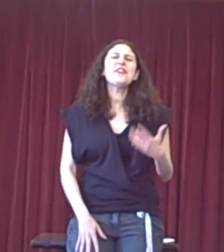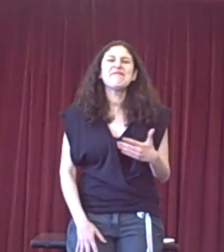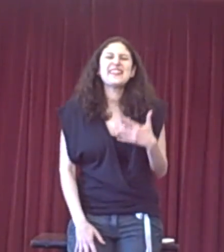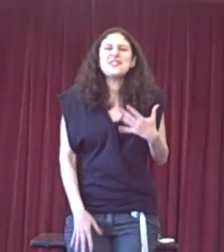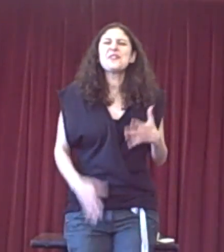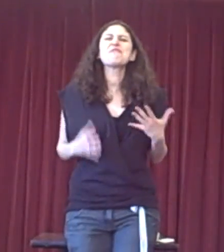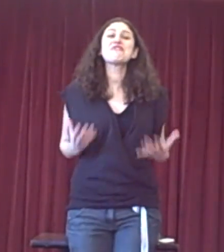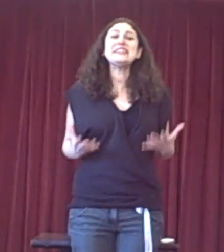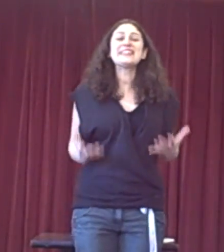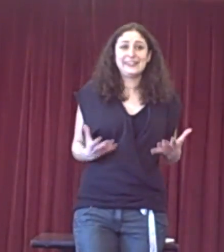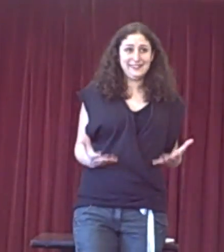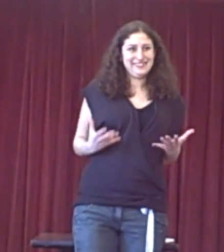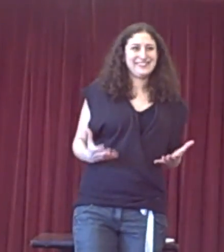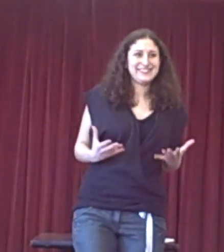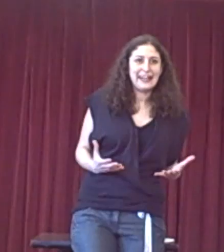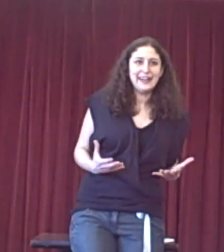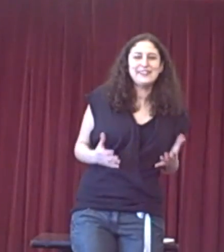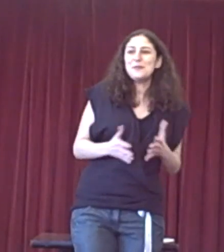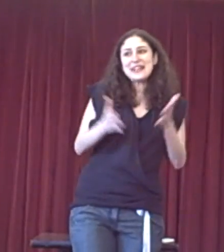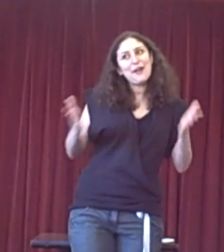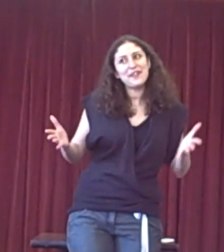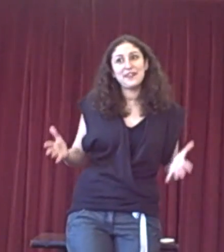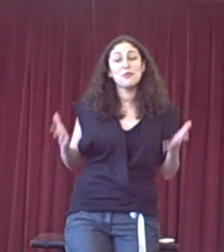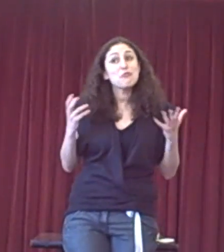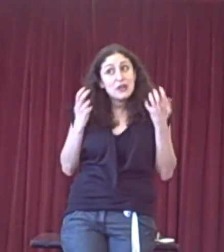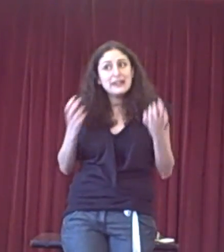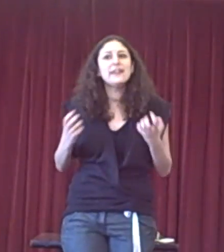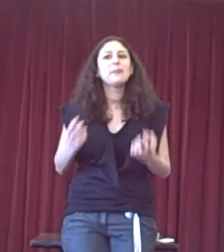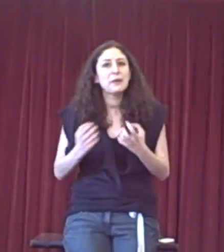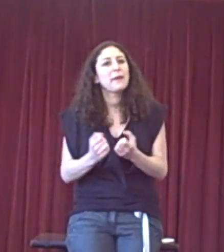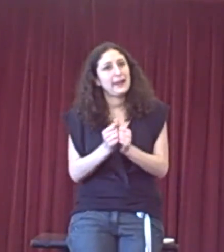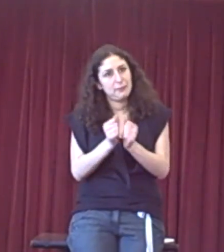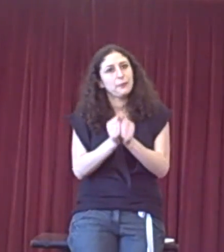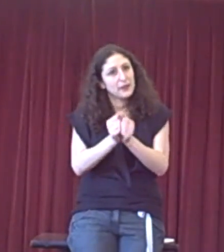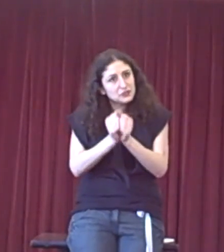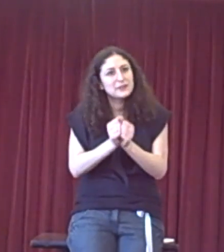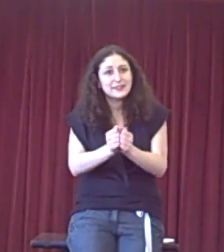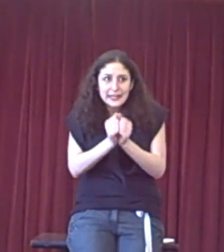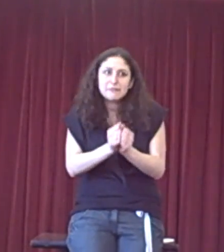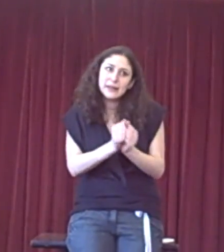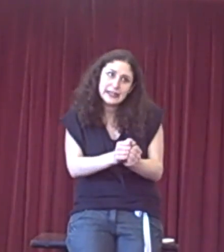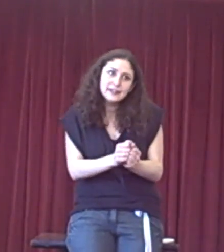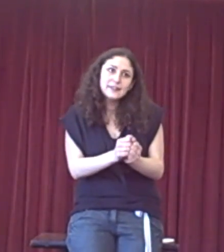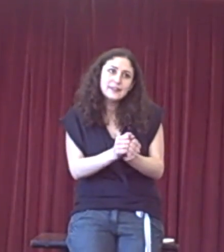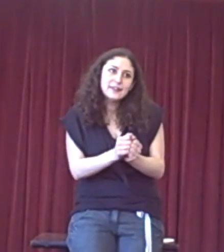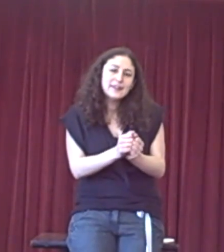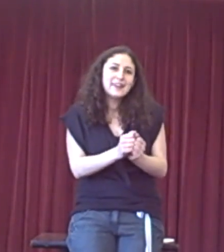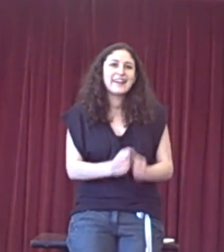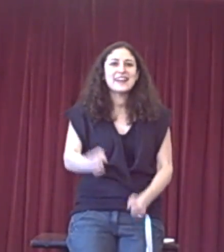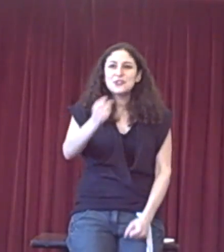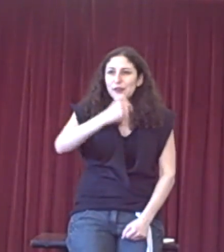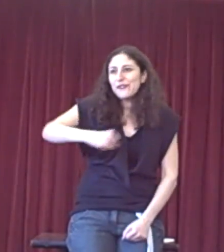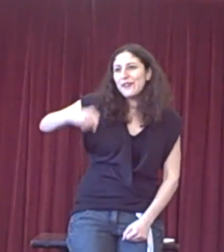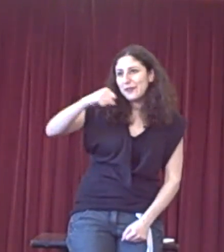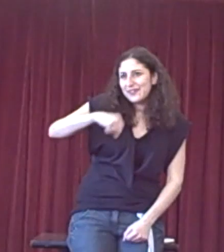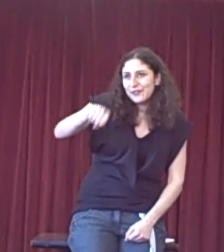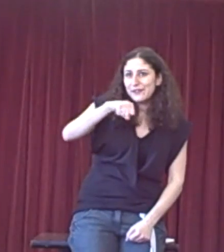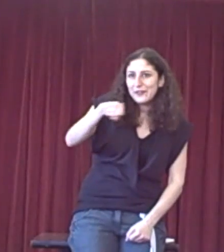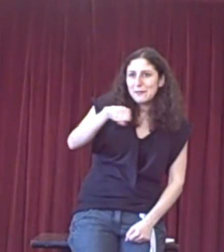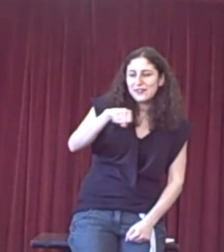don't, that's not the reason, yeah? No one's out there saying we really need to bring back capital punishment to save money. Okay? It's not a, it's not a fundamental